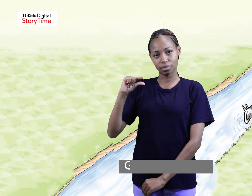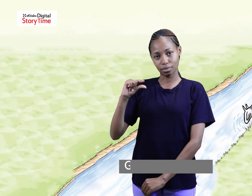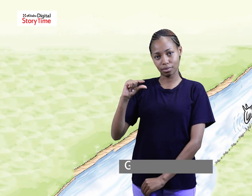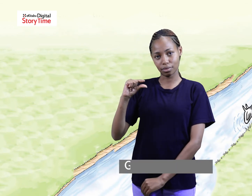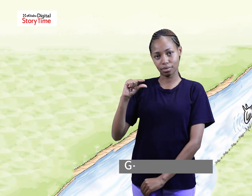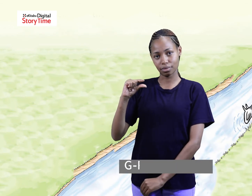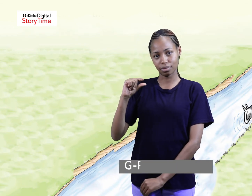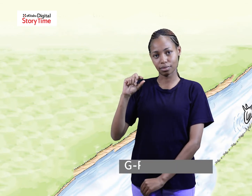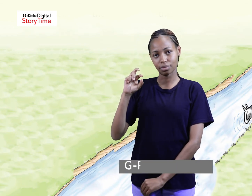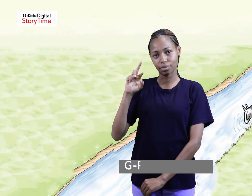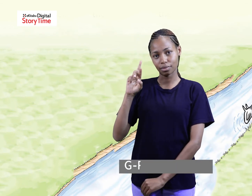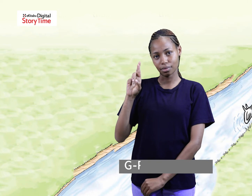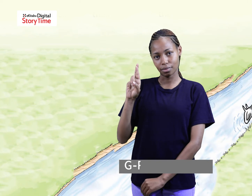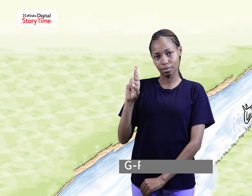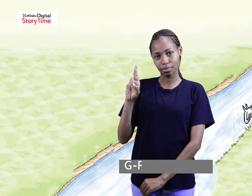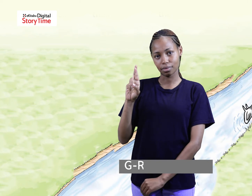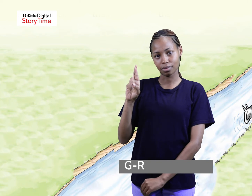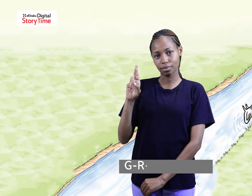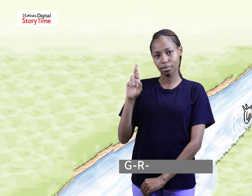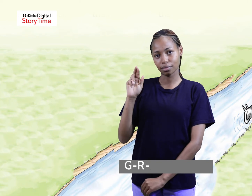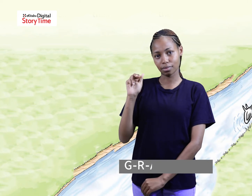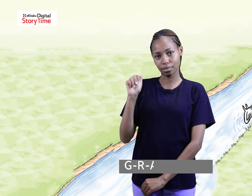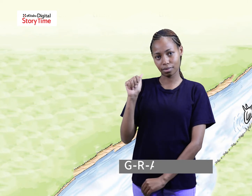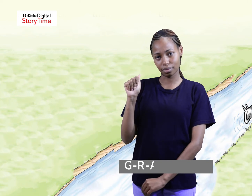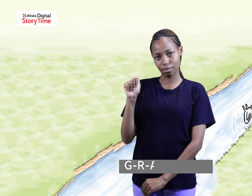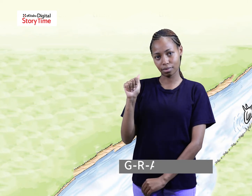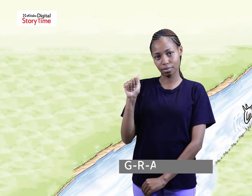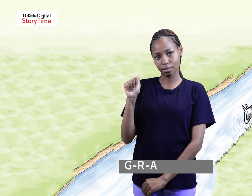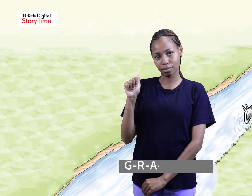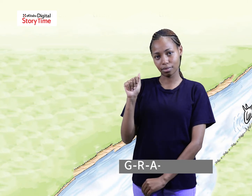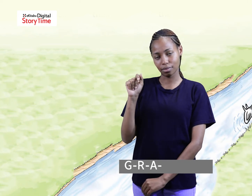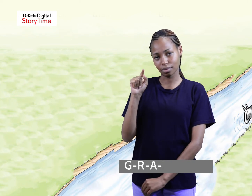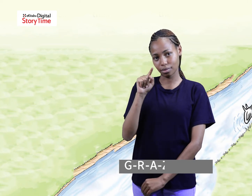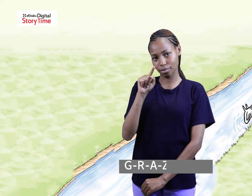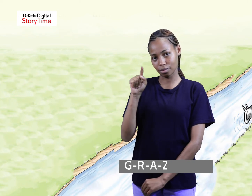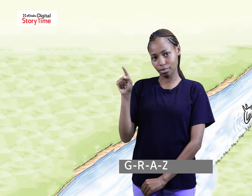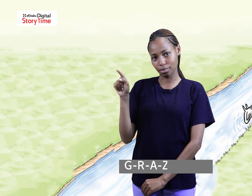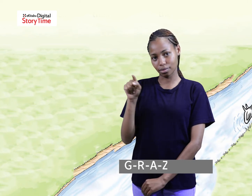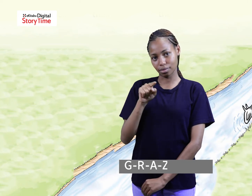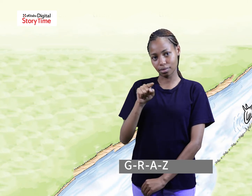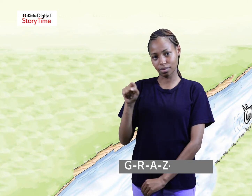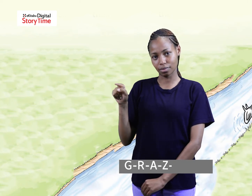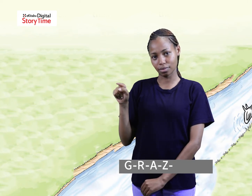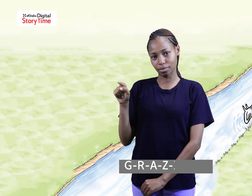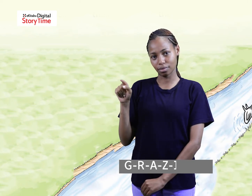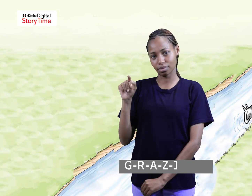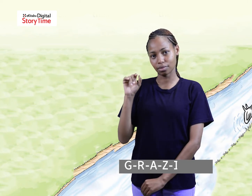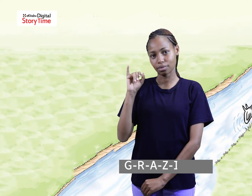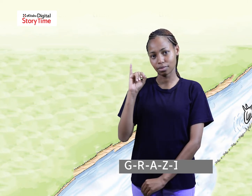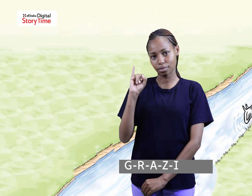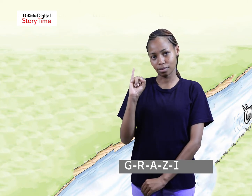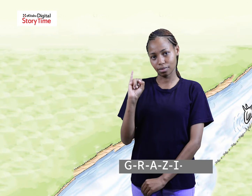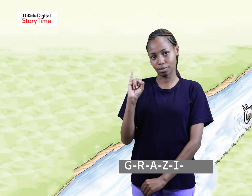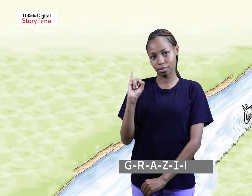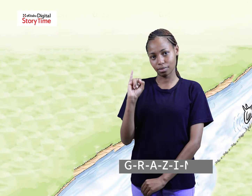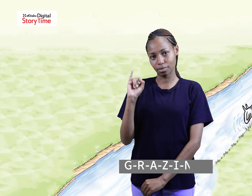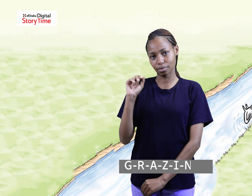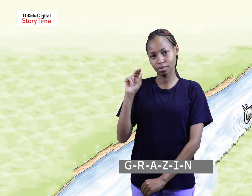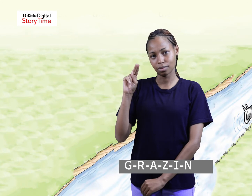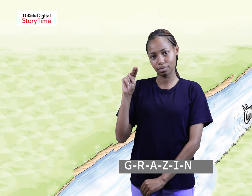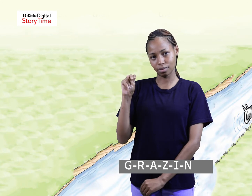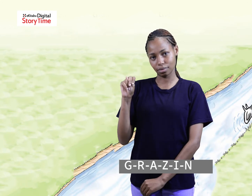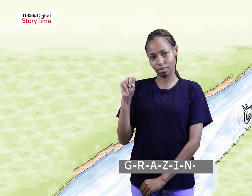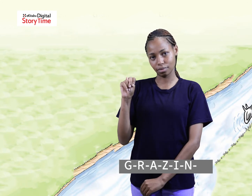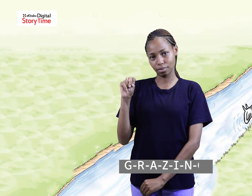g-r-a-z-i